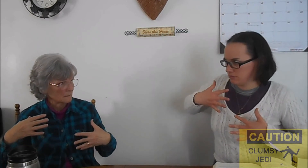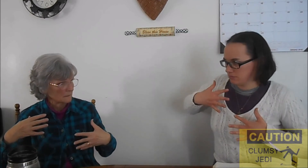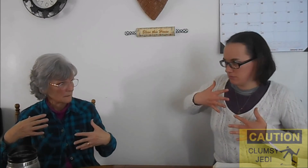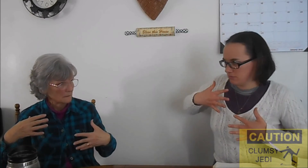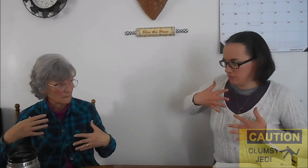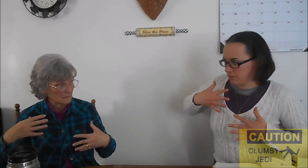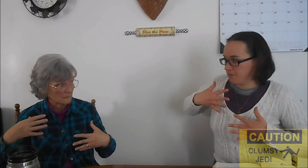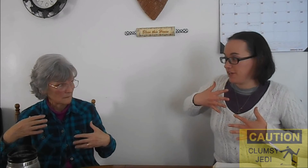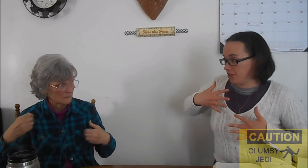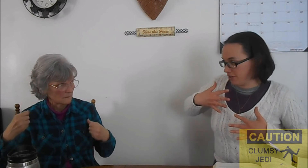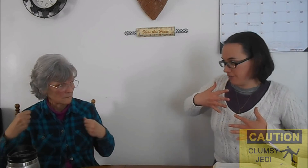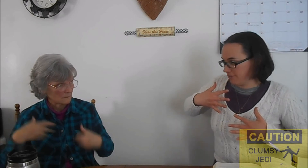Fear.